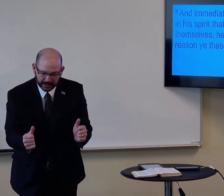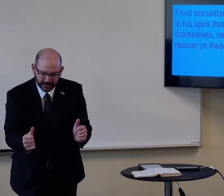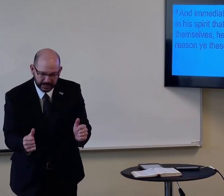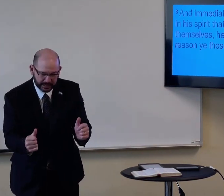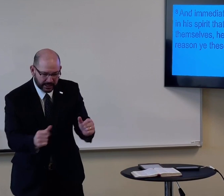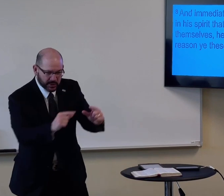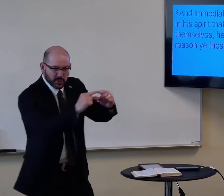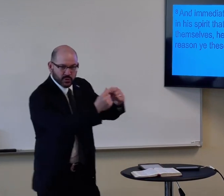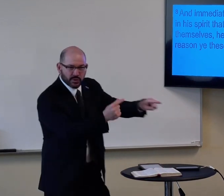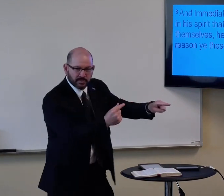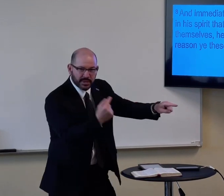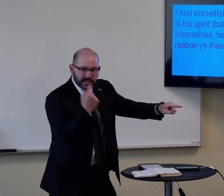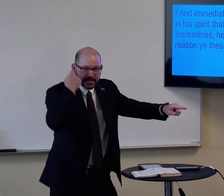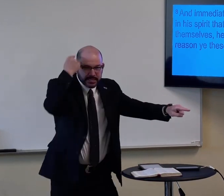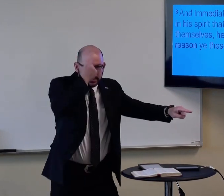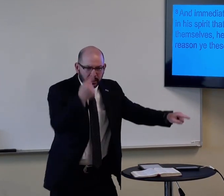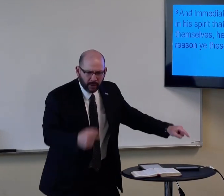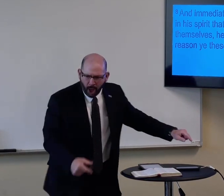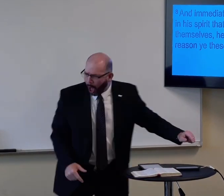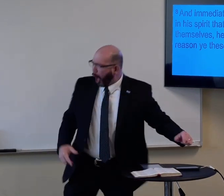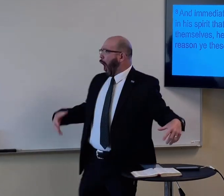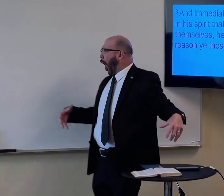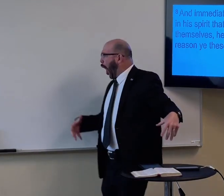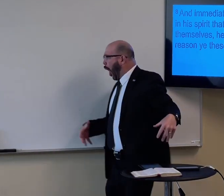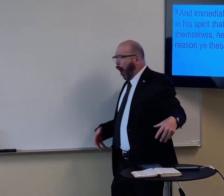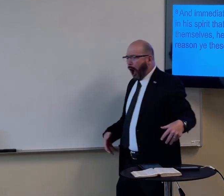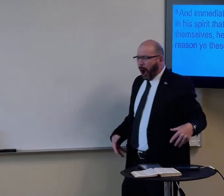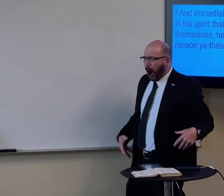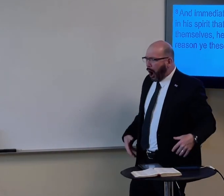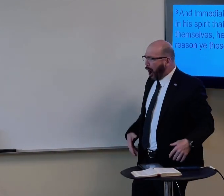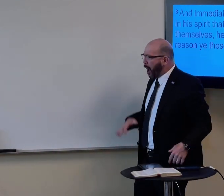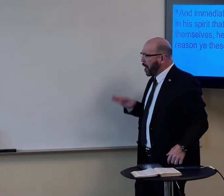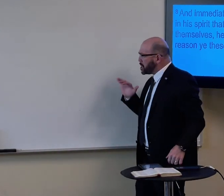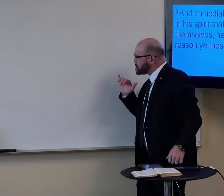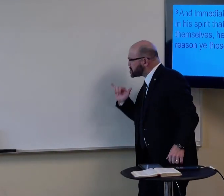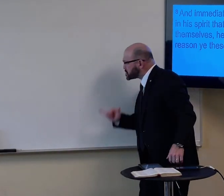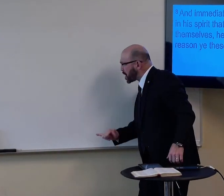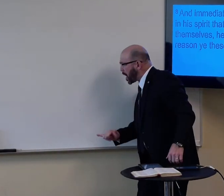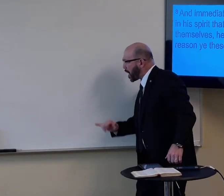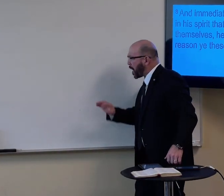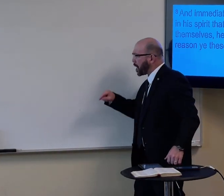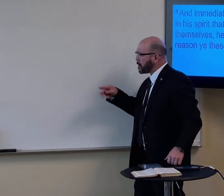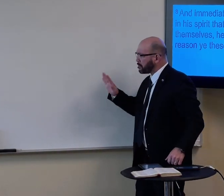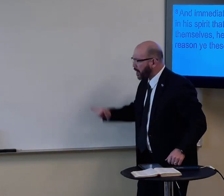immediately there was this group and they're watching, they're like shocked, they're like, oh,